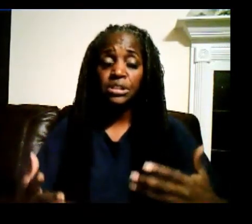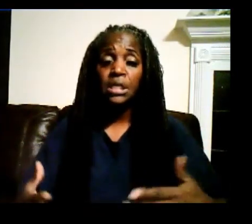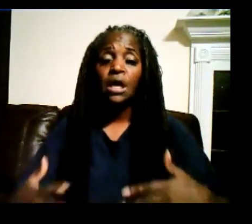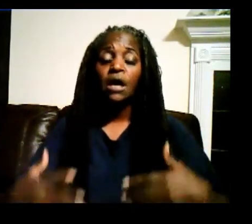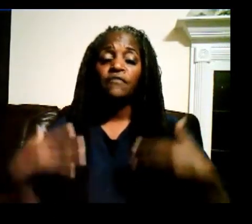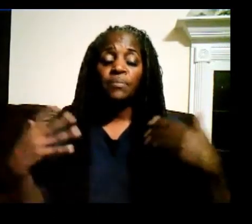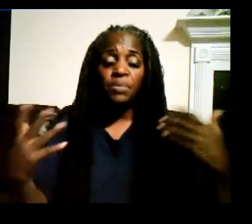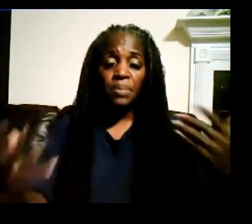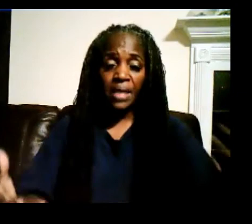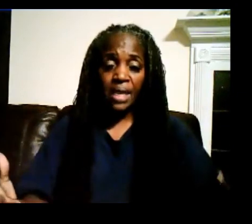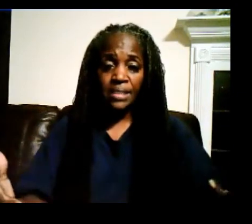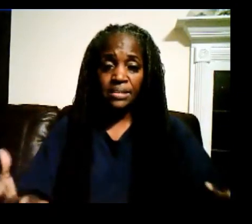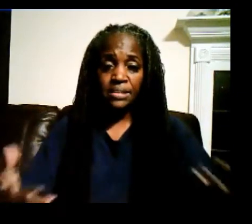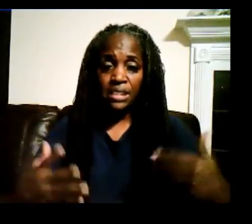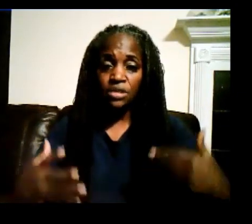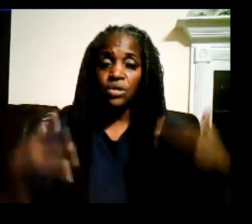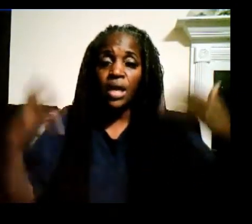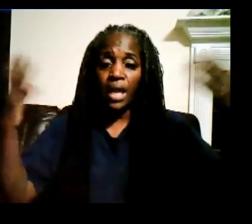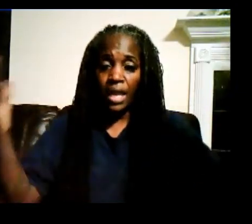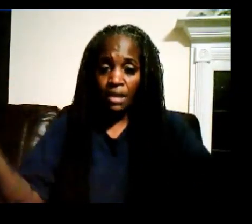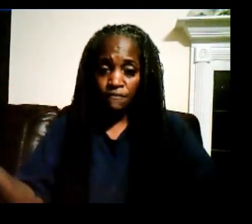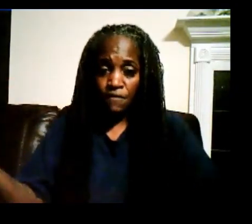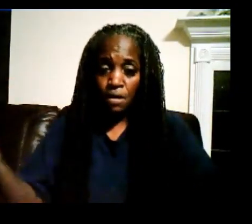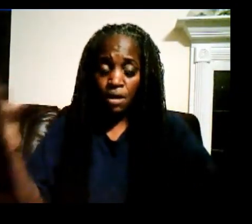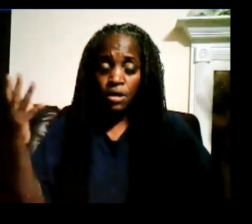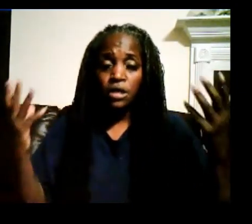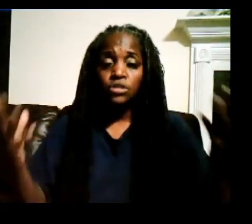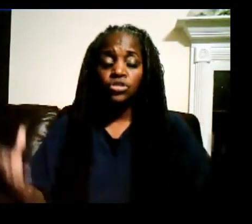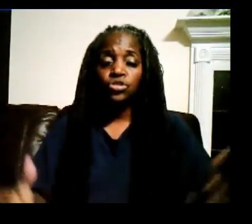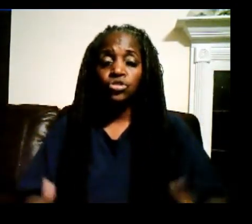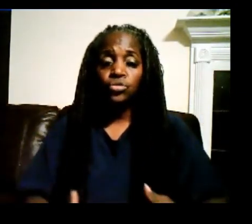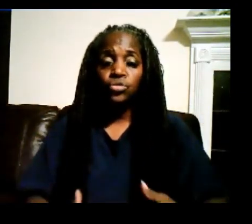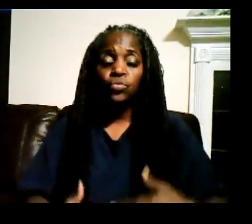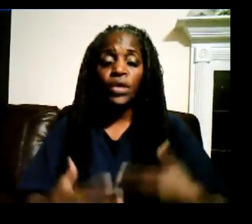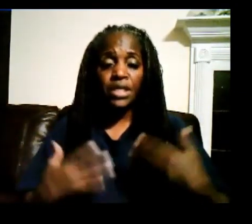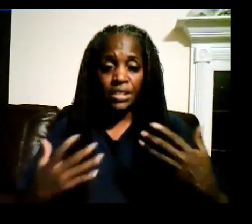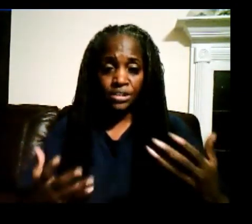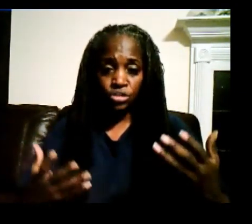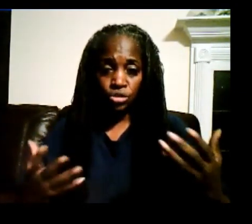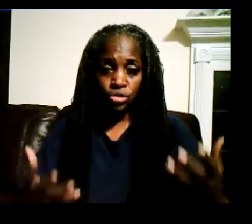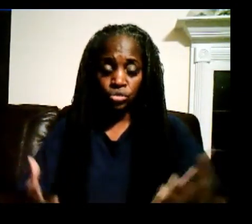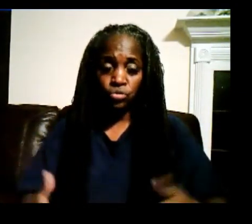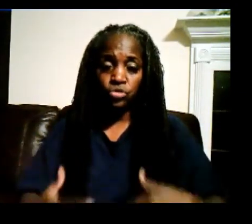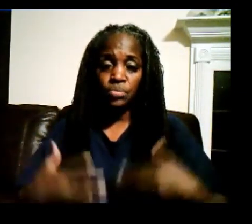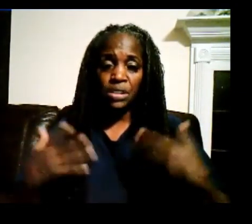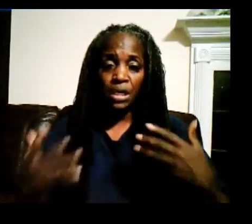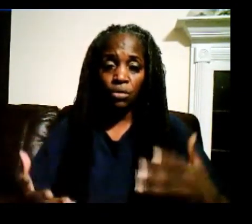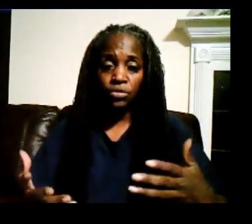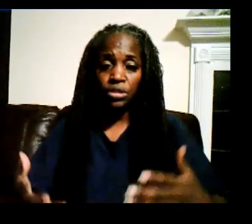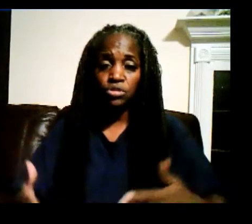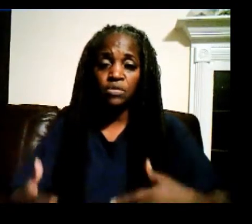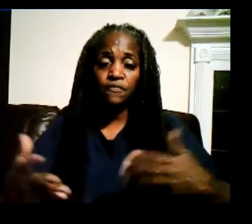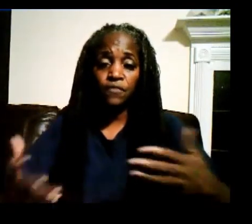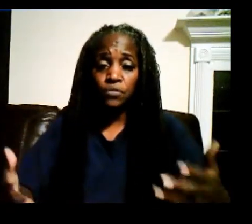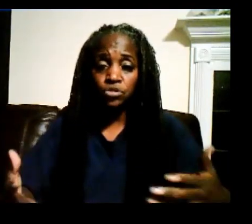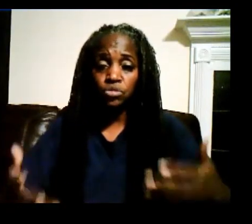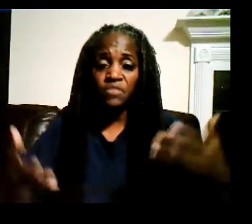from the planet here and far to do what it needs to do to be healthy, to be full, to be